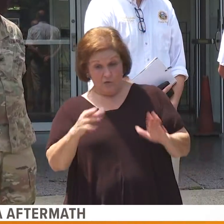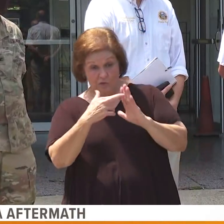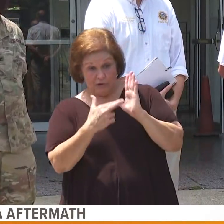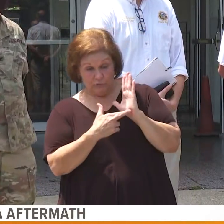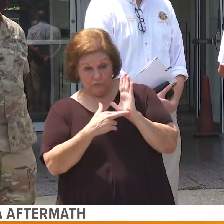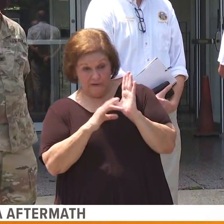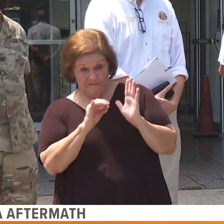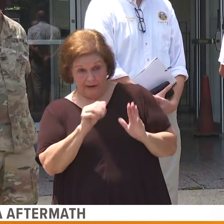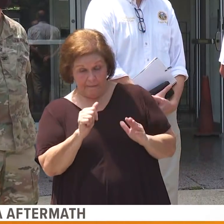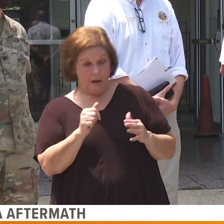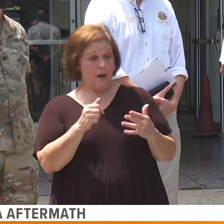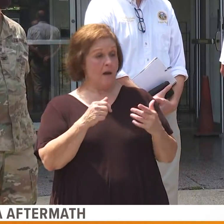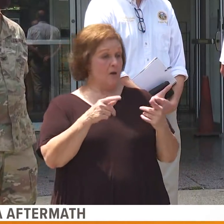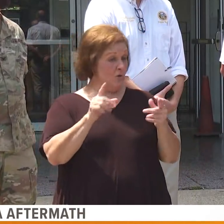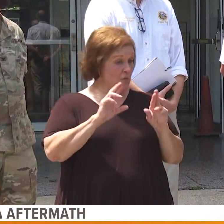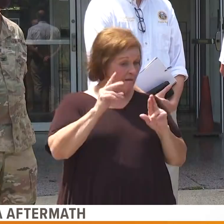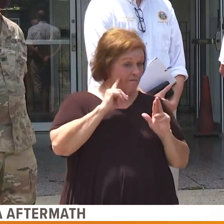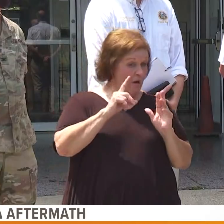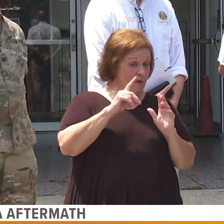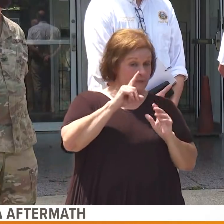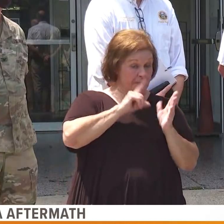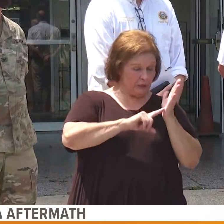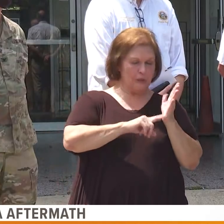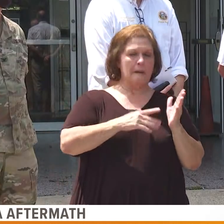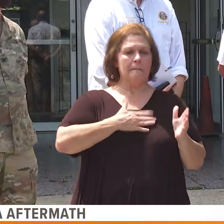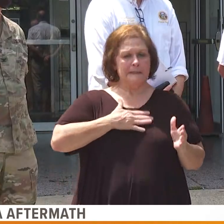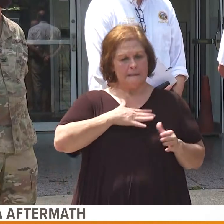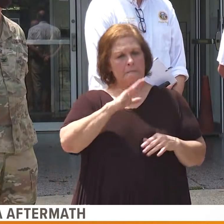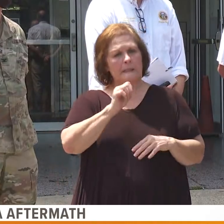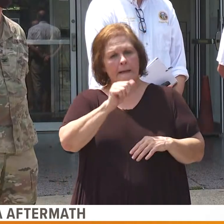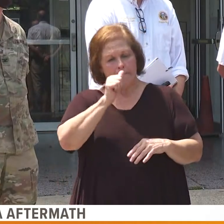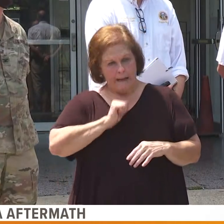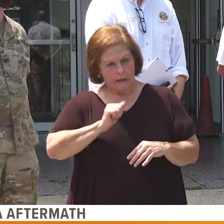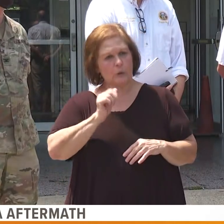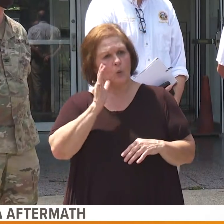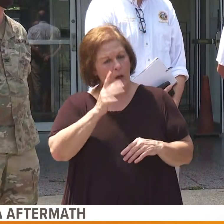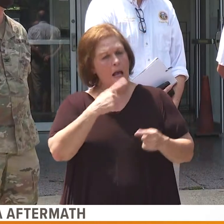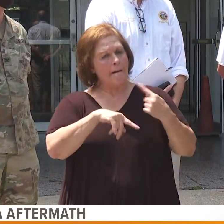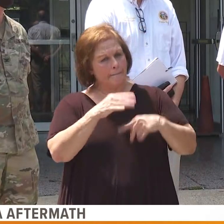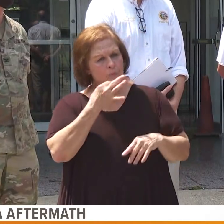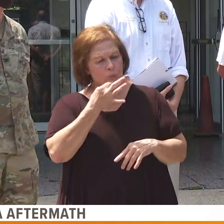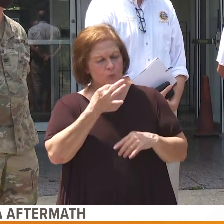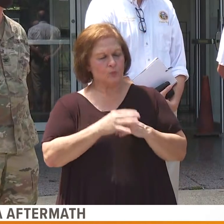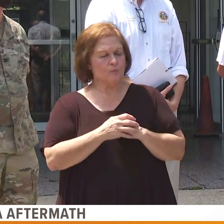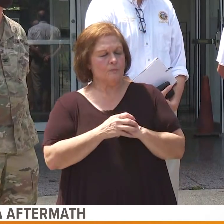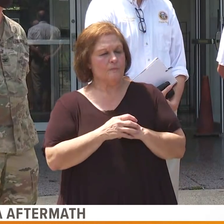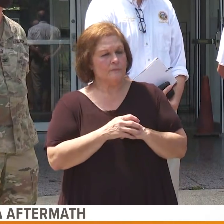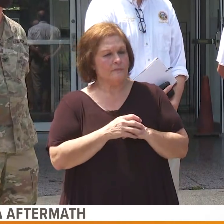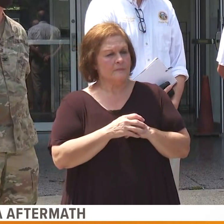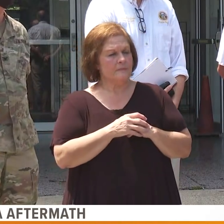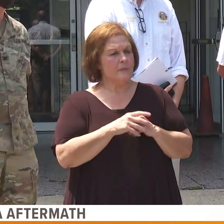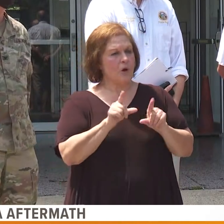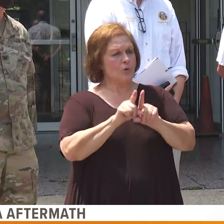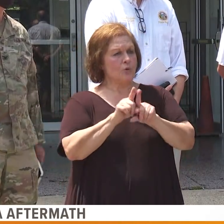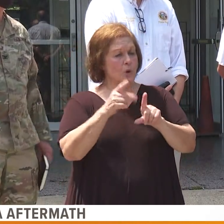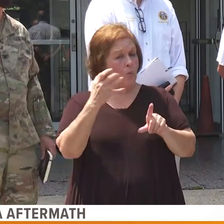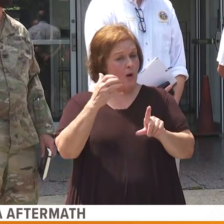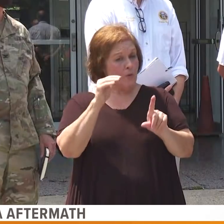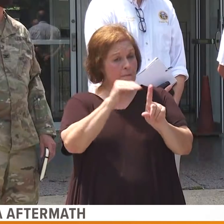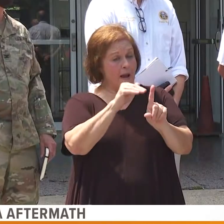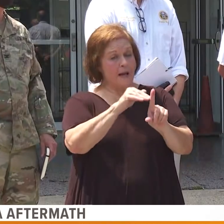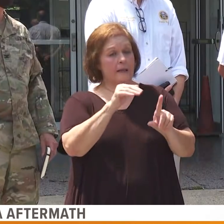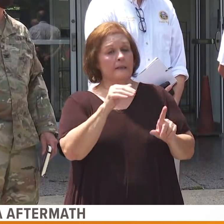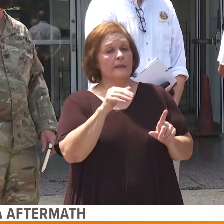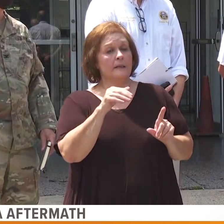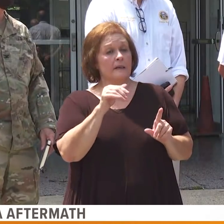for an inspection. That will come. I do want to provide a couple of reminders, though, to